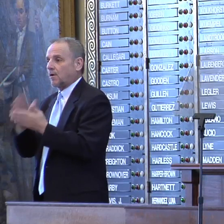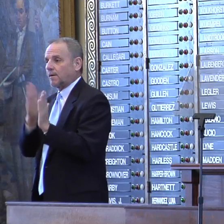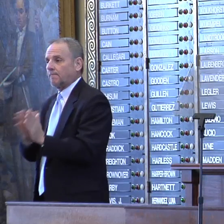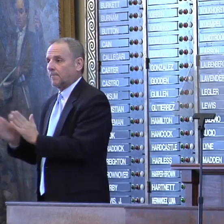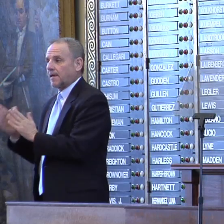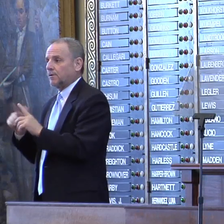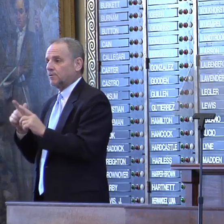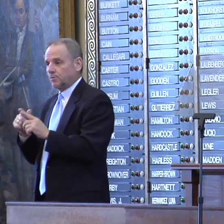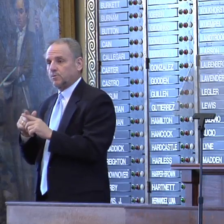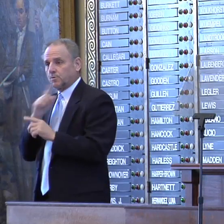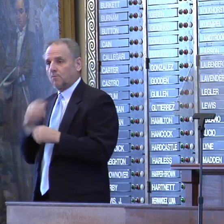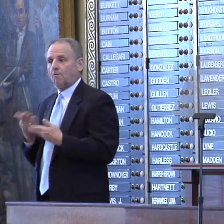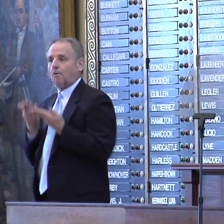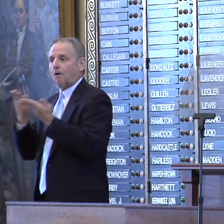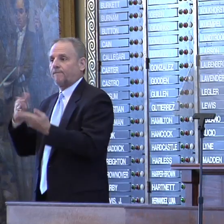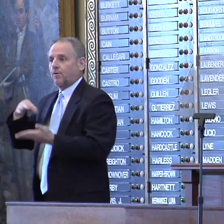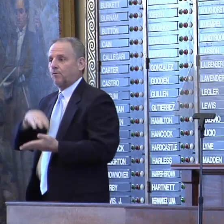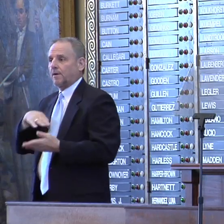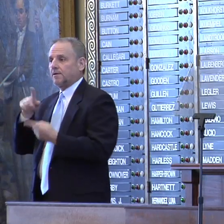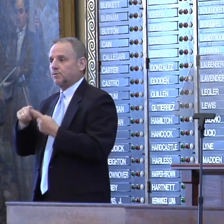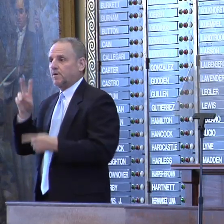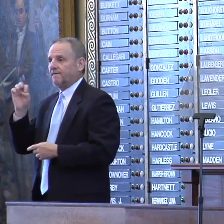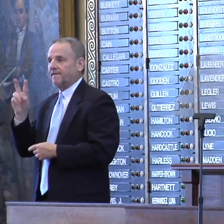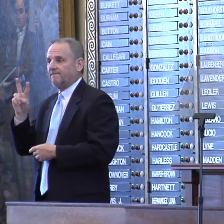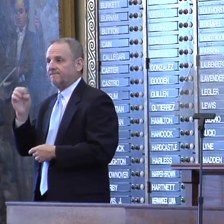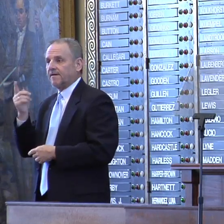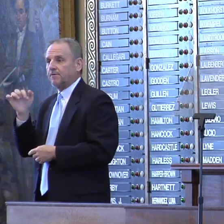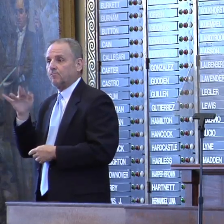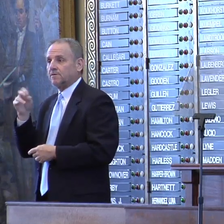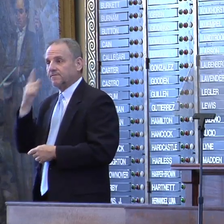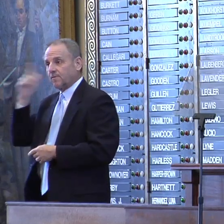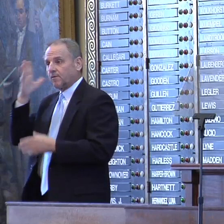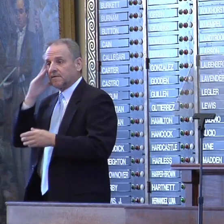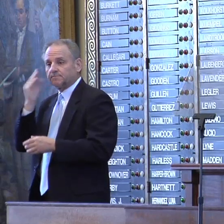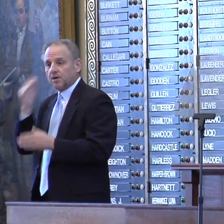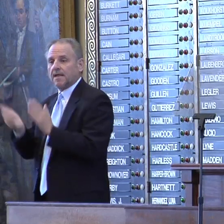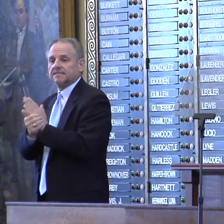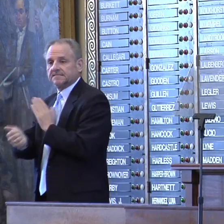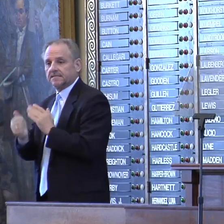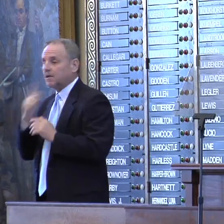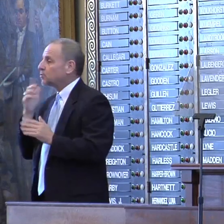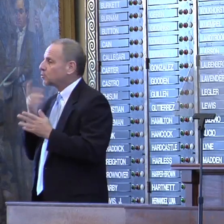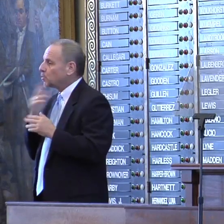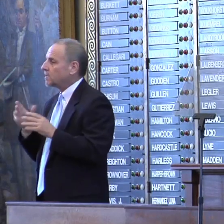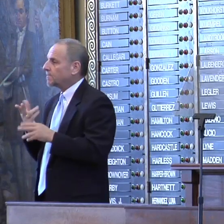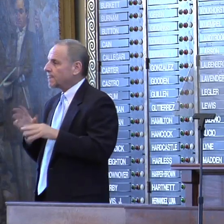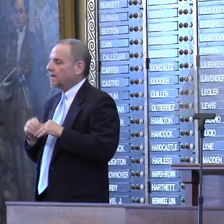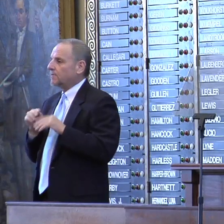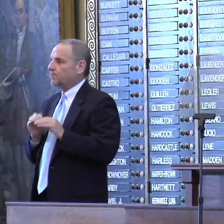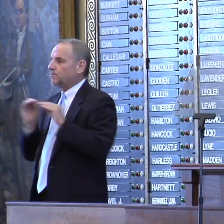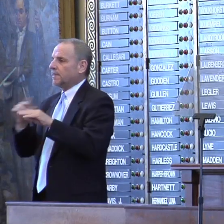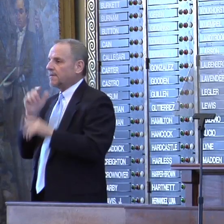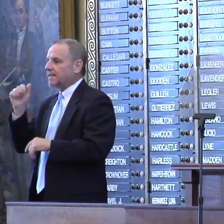plan to offer veterans credit for their skills and experience. The goal is to accelerate them into the allied health